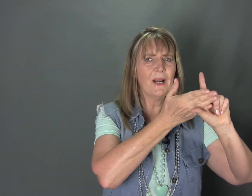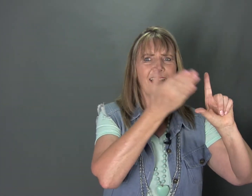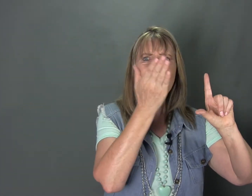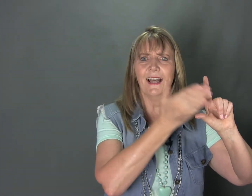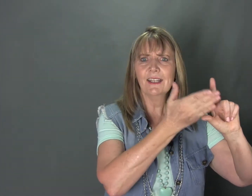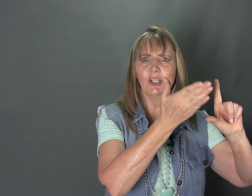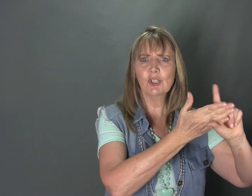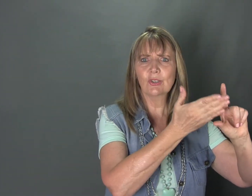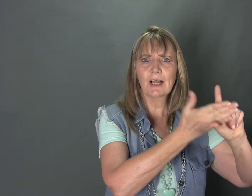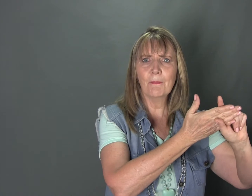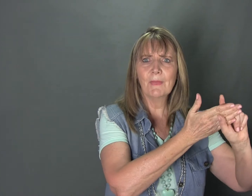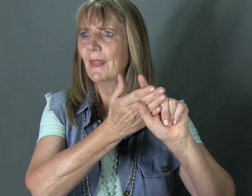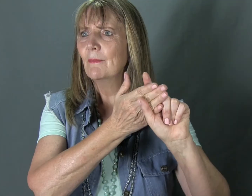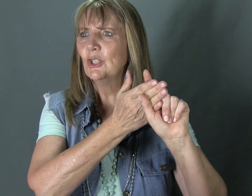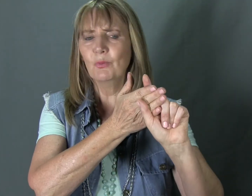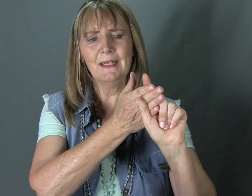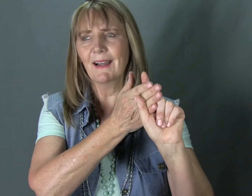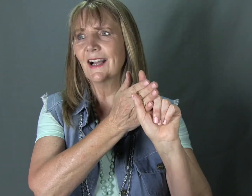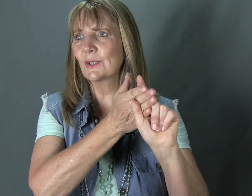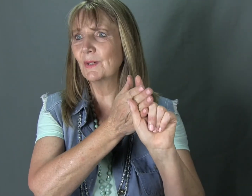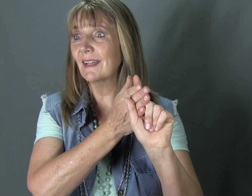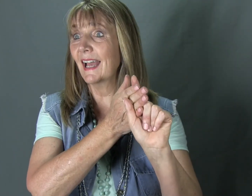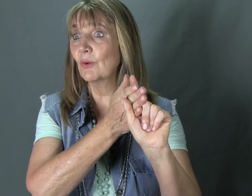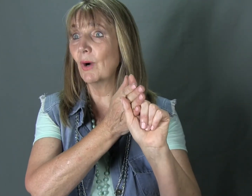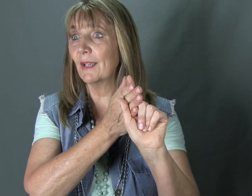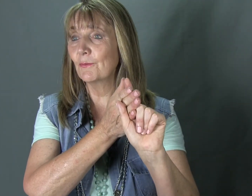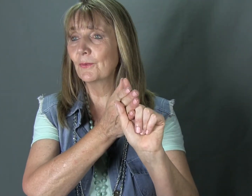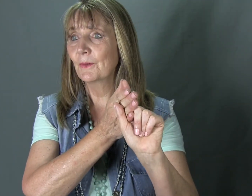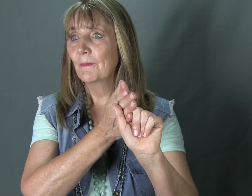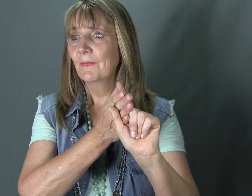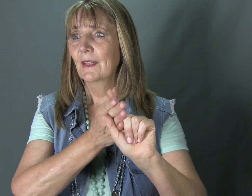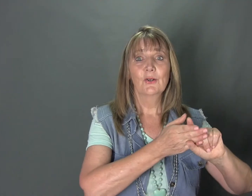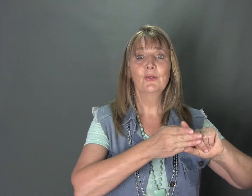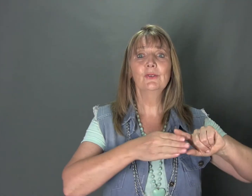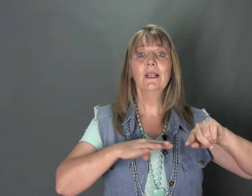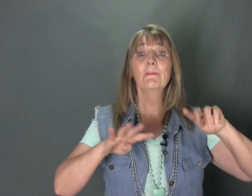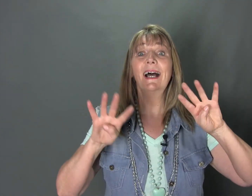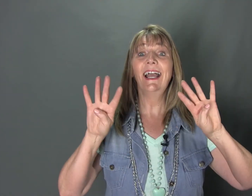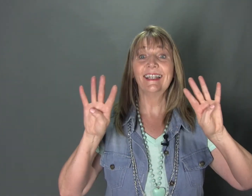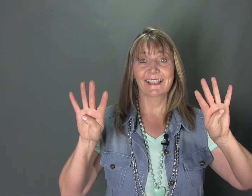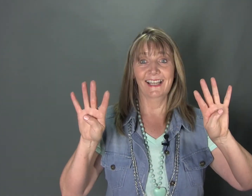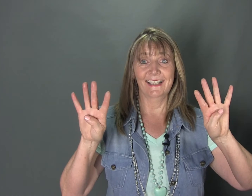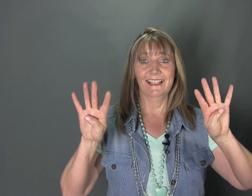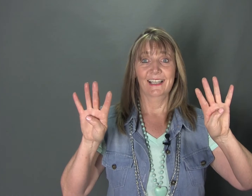one and nothing should come between a husband and a wife. Rule number eight says